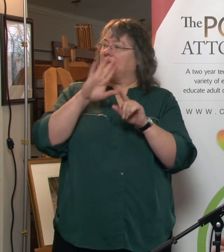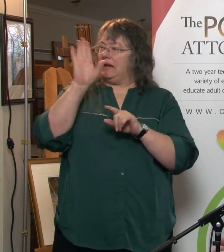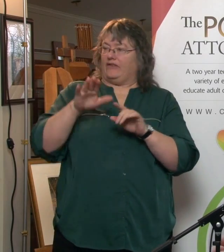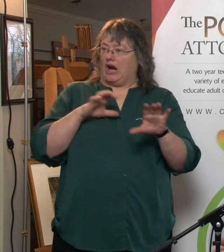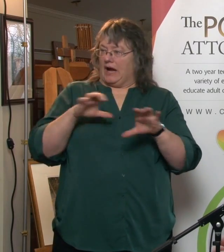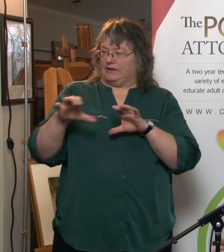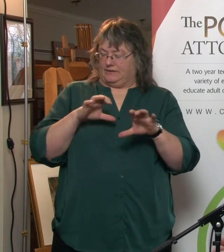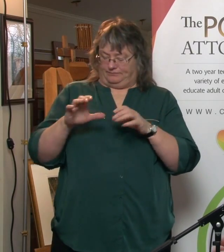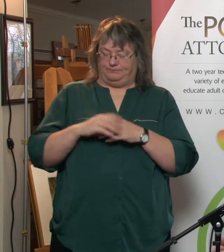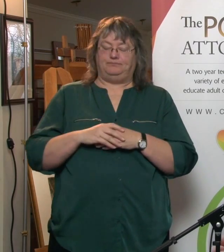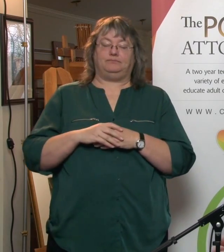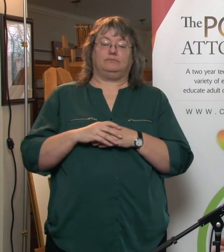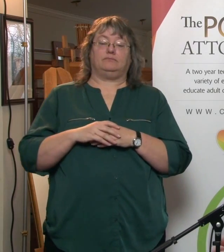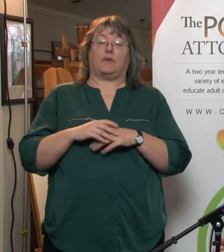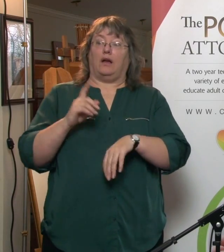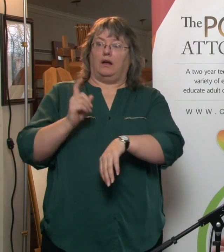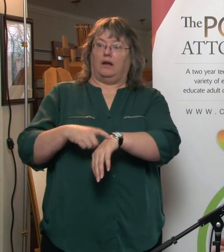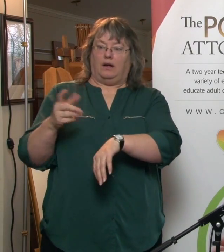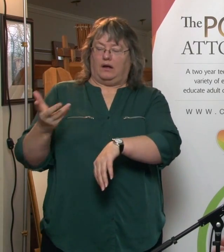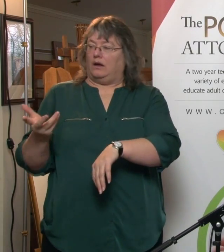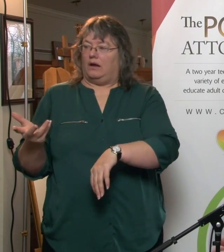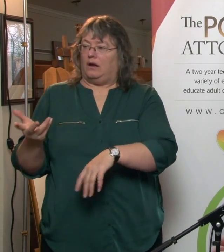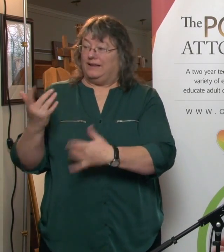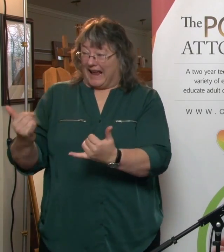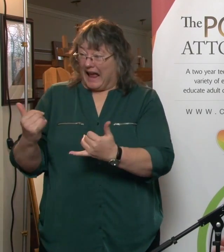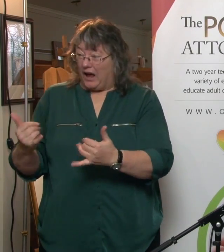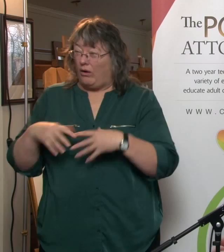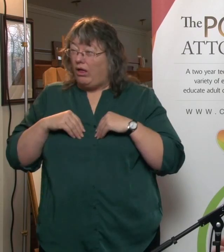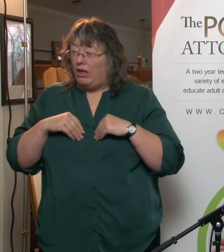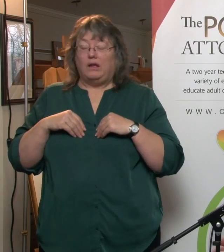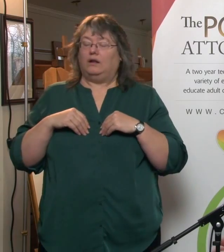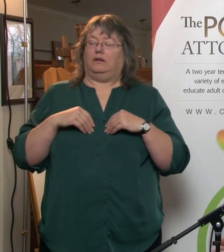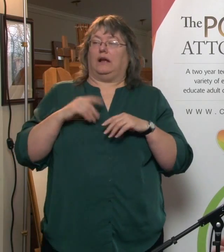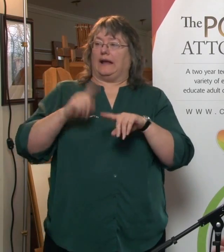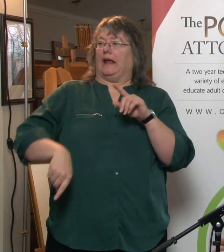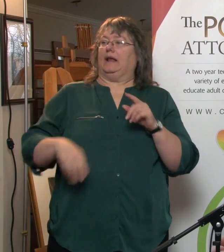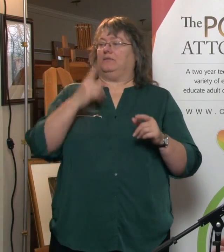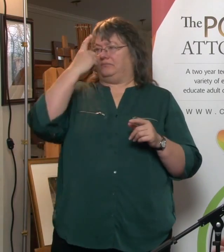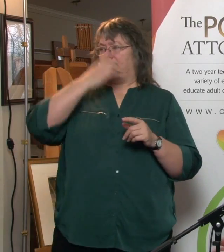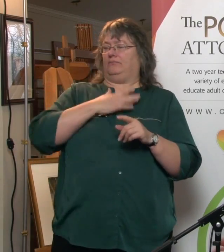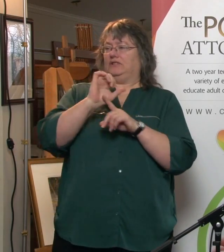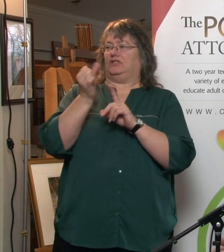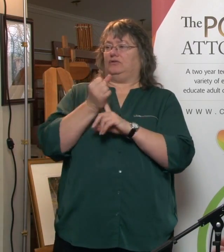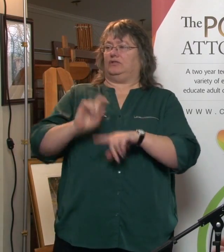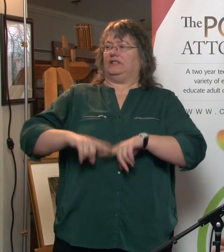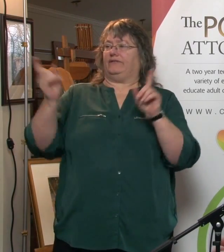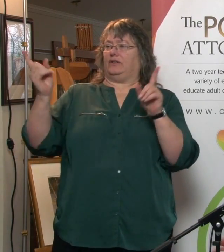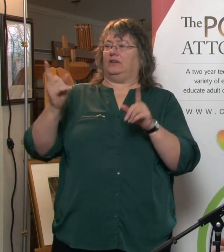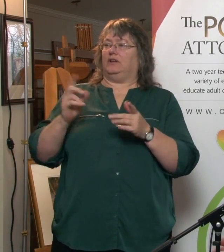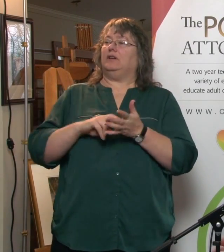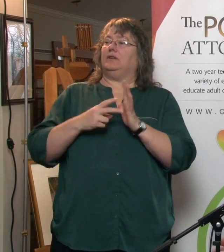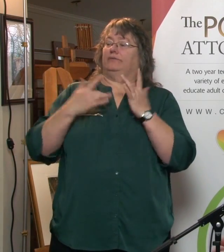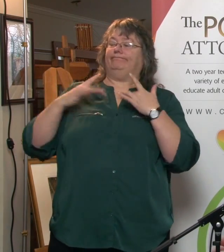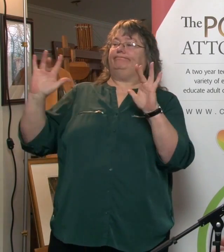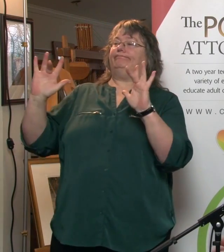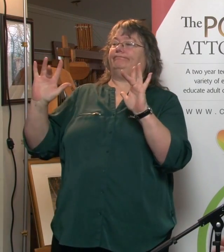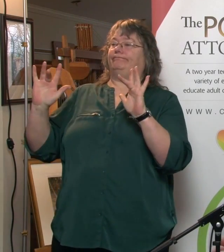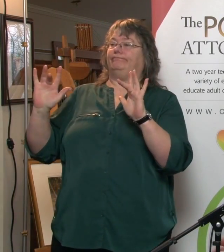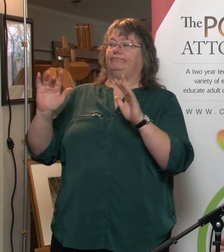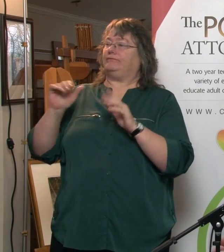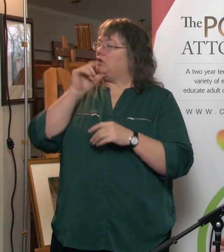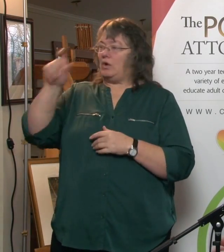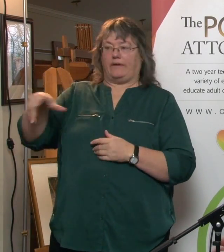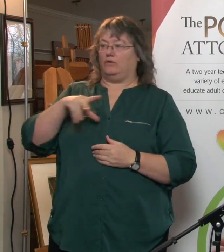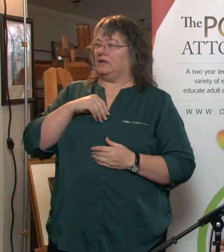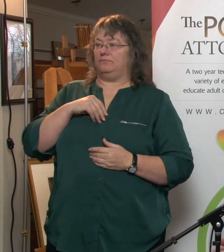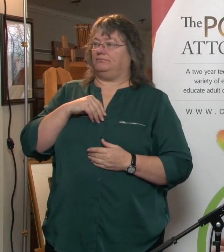the time comes to act and you're just not able to do it, given your circumstances, you can just choose not to take the role. No one needs